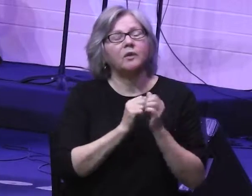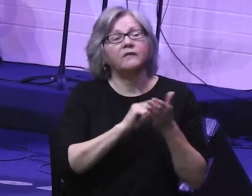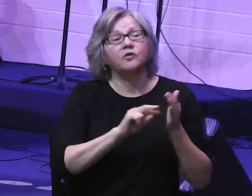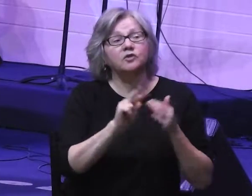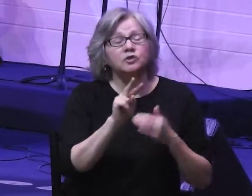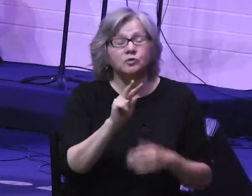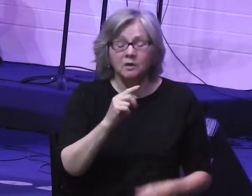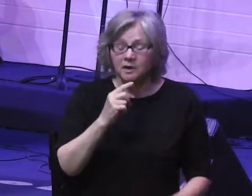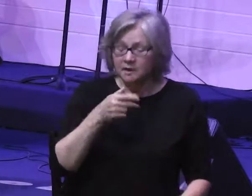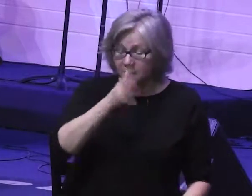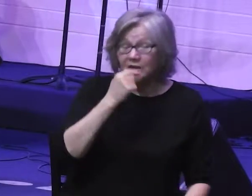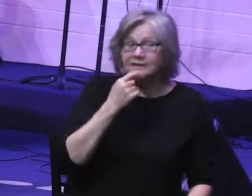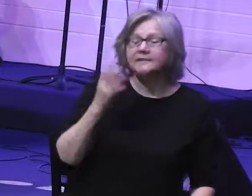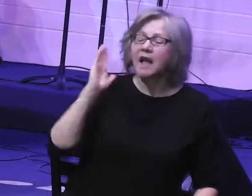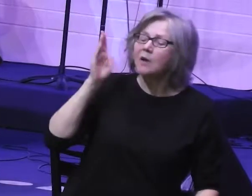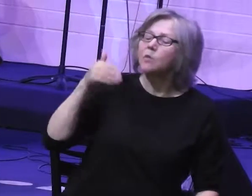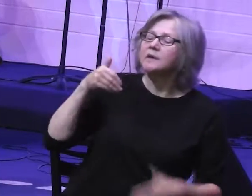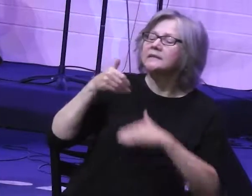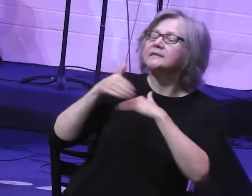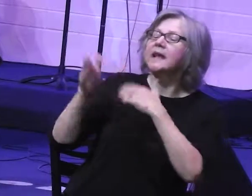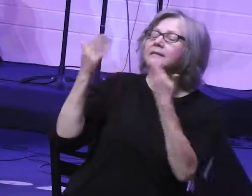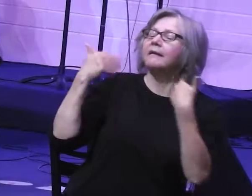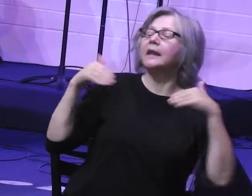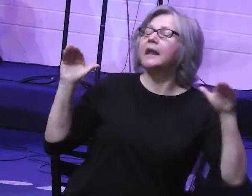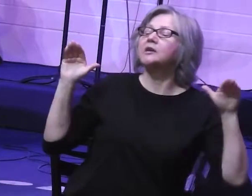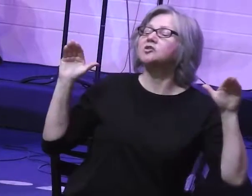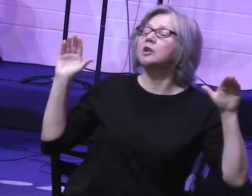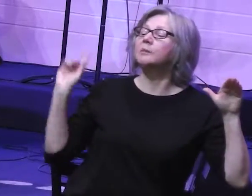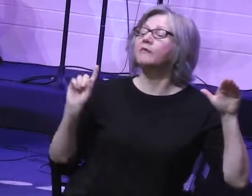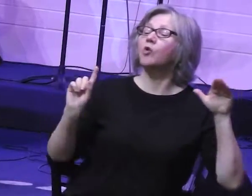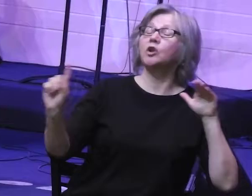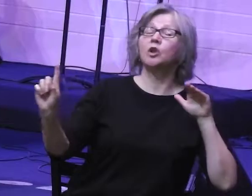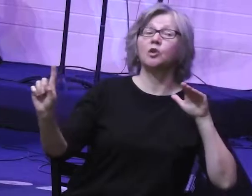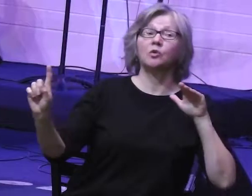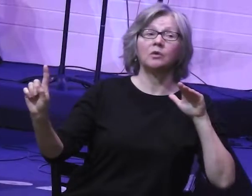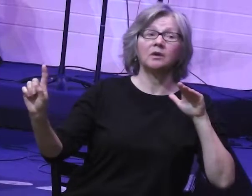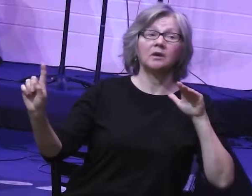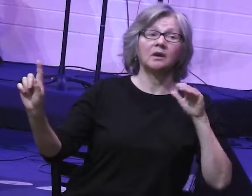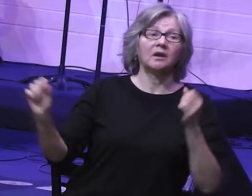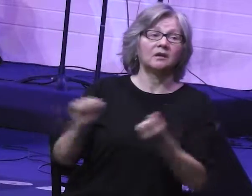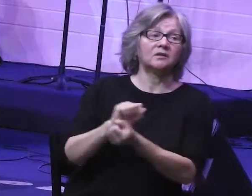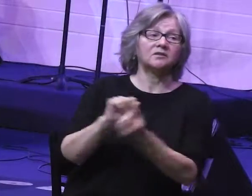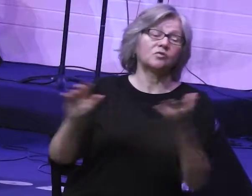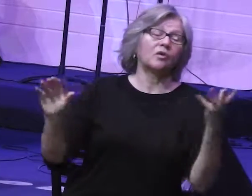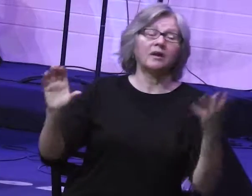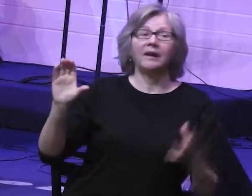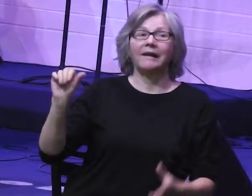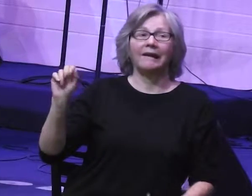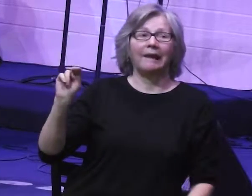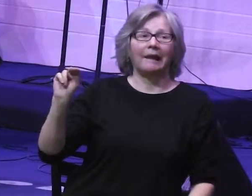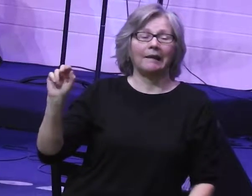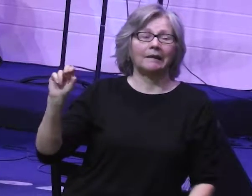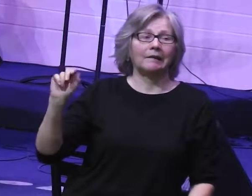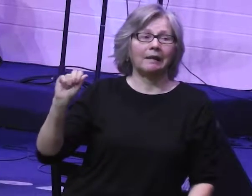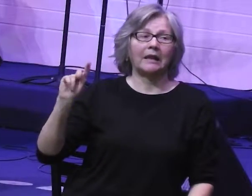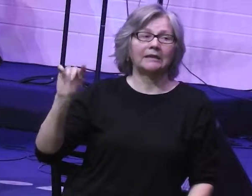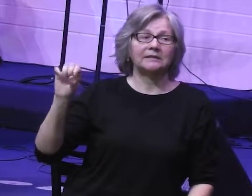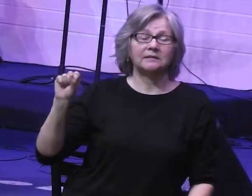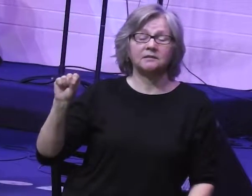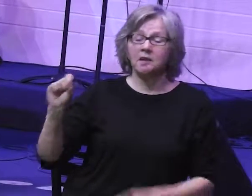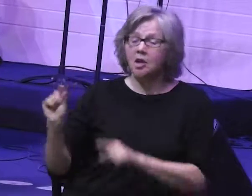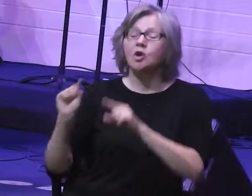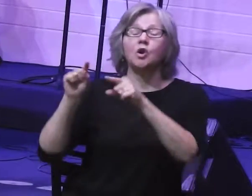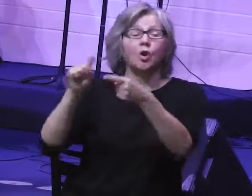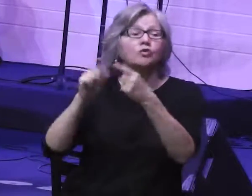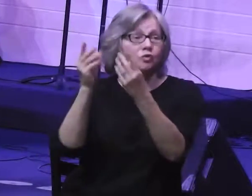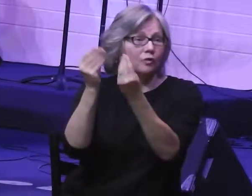with verse 2. He says, I will send an angel before you and drive out the Canaanites. Continues on, he says, go up to the